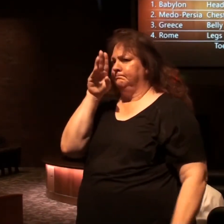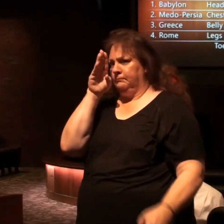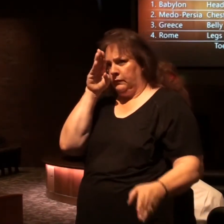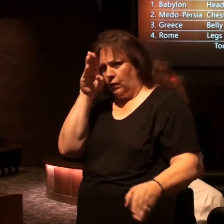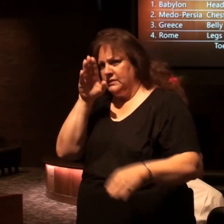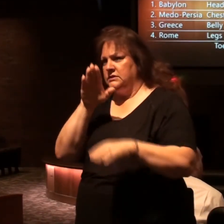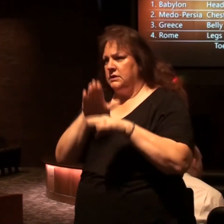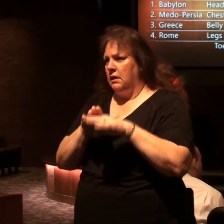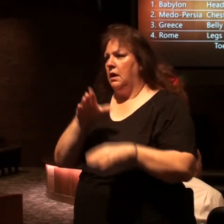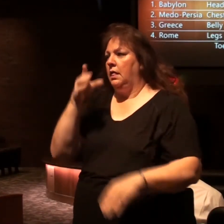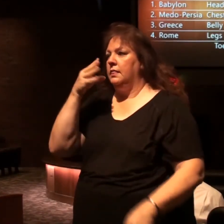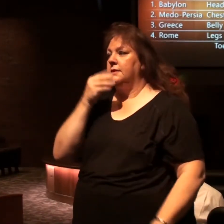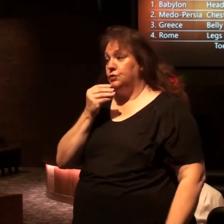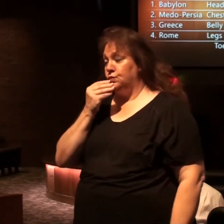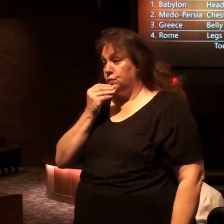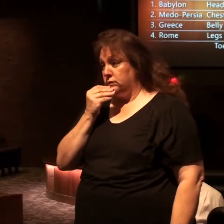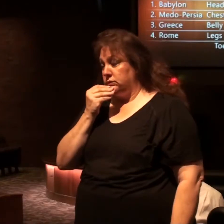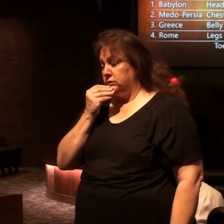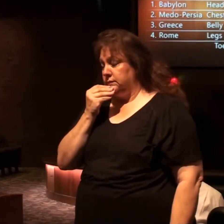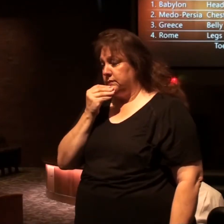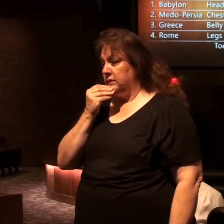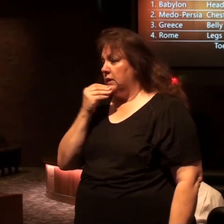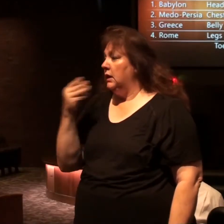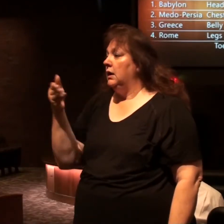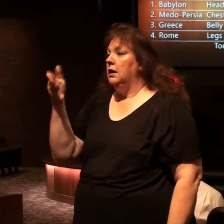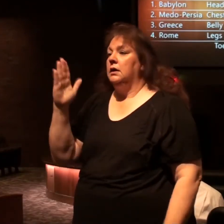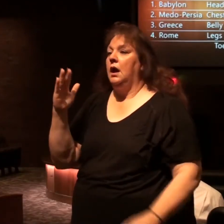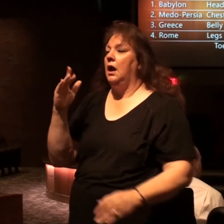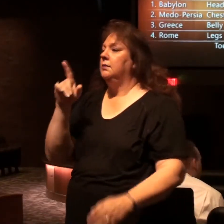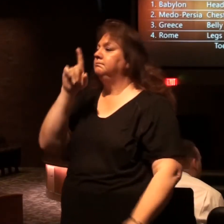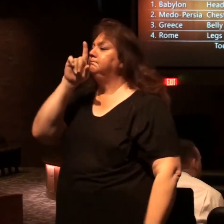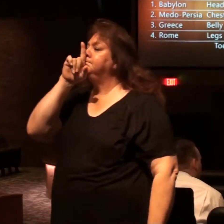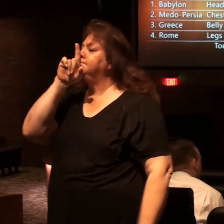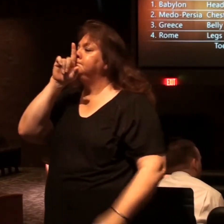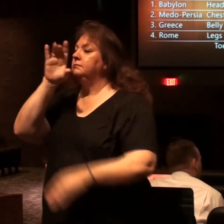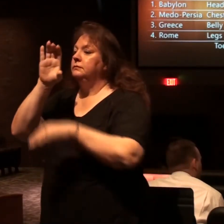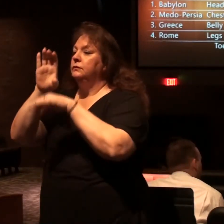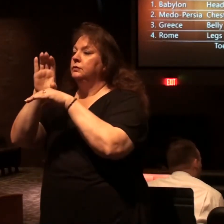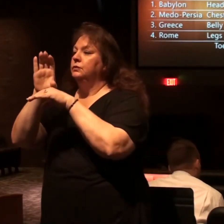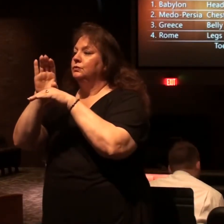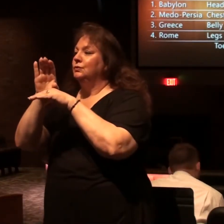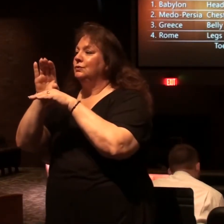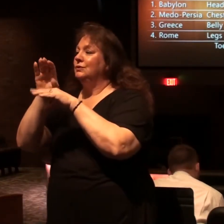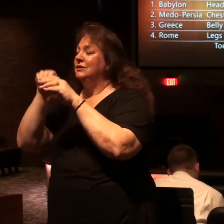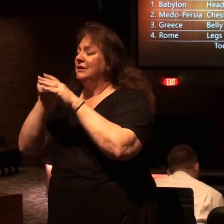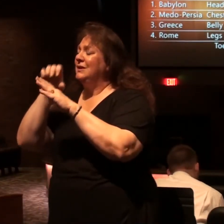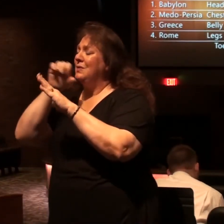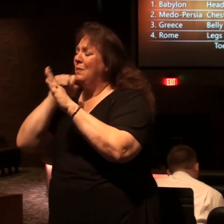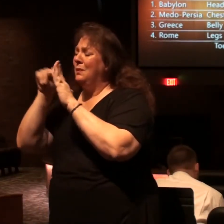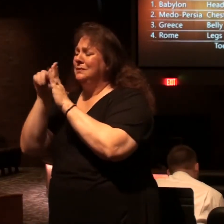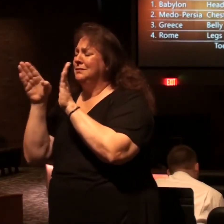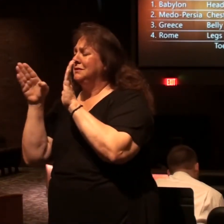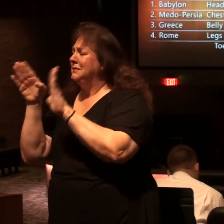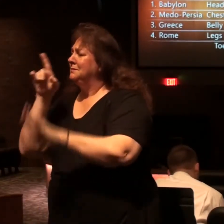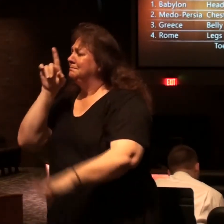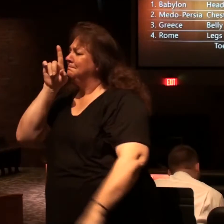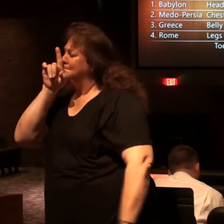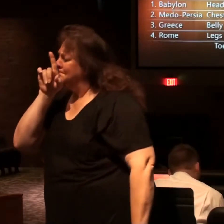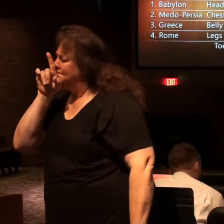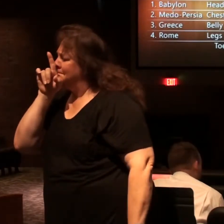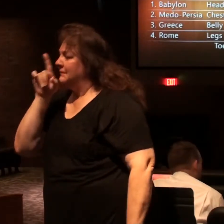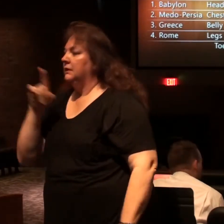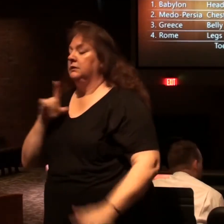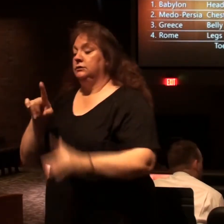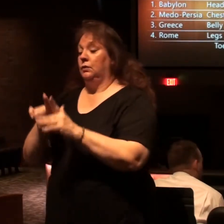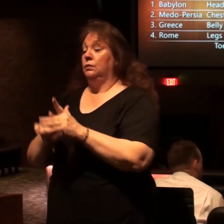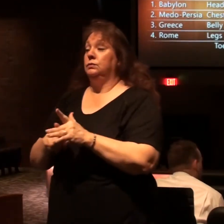Israel God doesn't make anything about the church known in the old testament so he gave